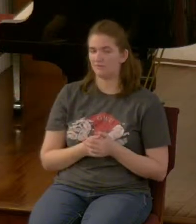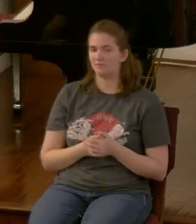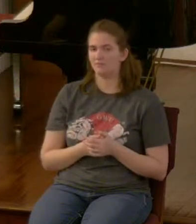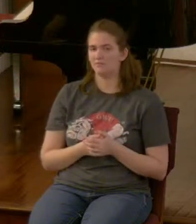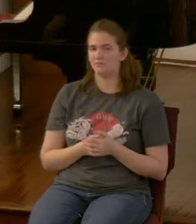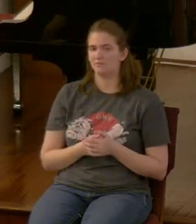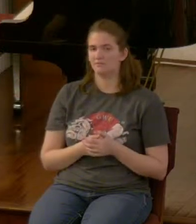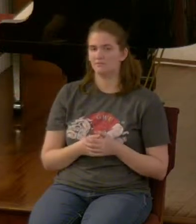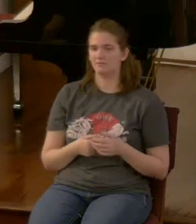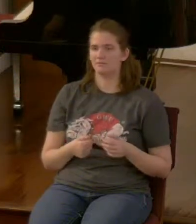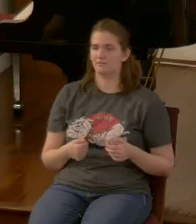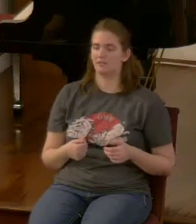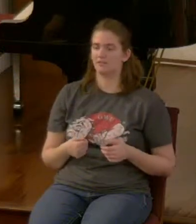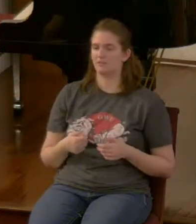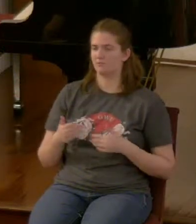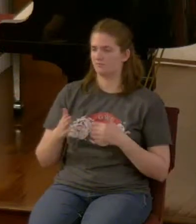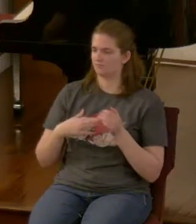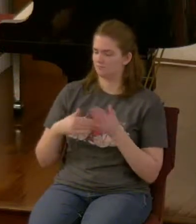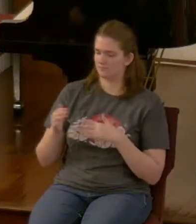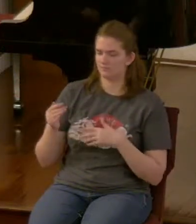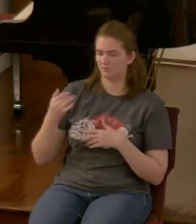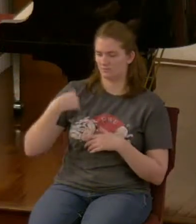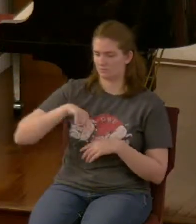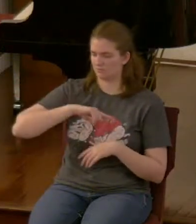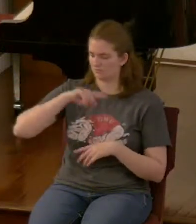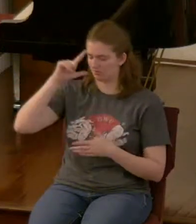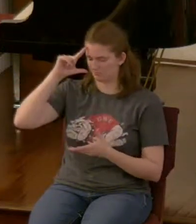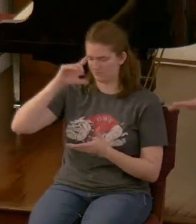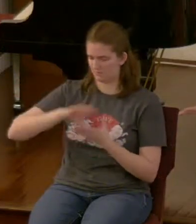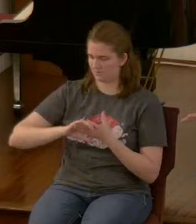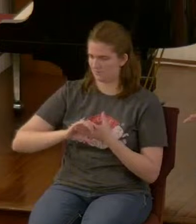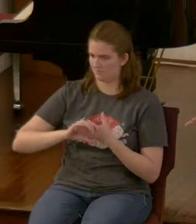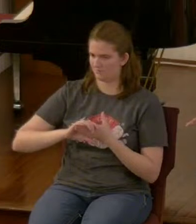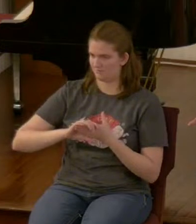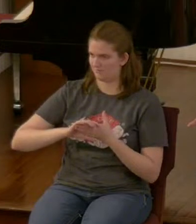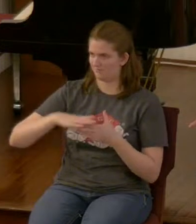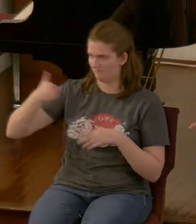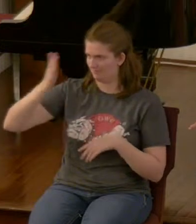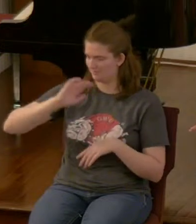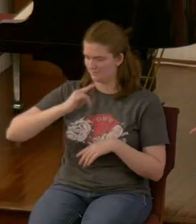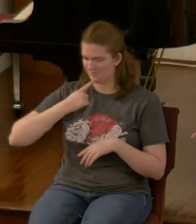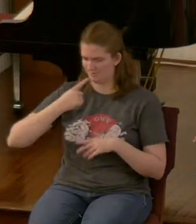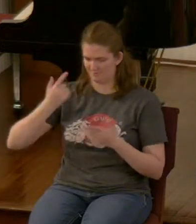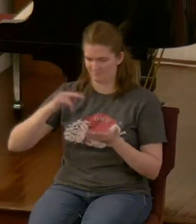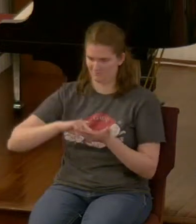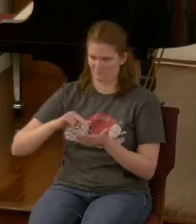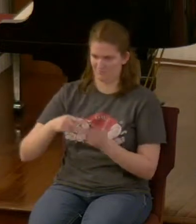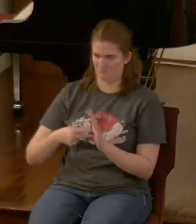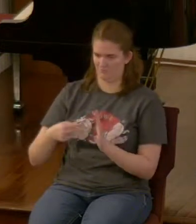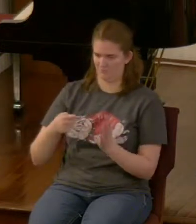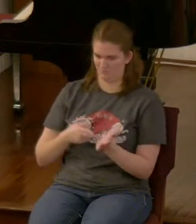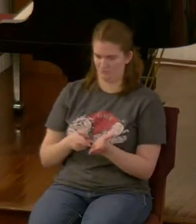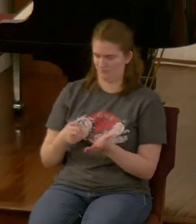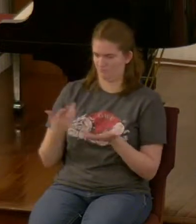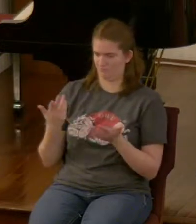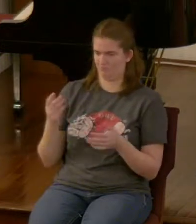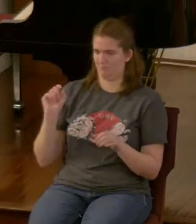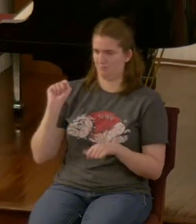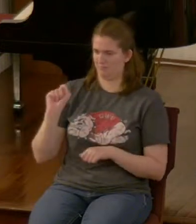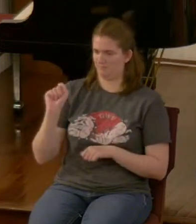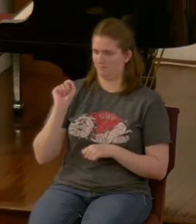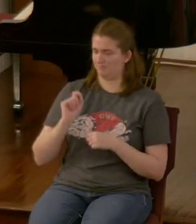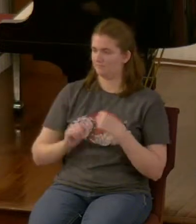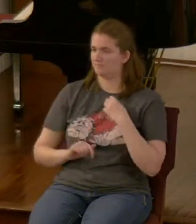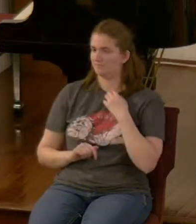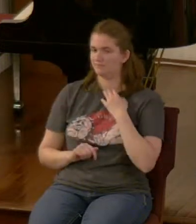the truth doesn't matter if we believe it or not if God said it that's the end of it right there so and you're